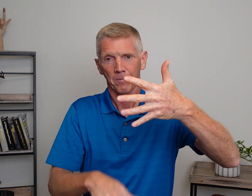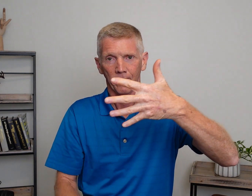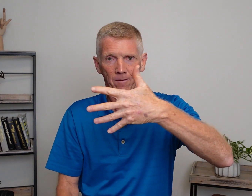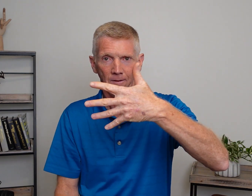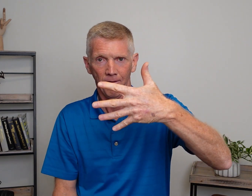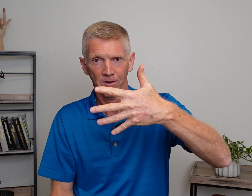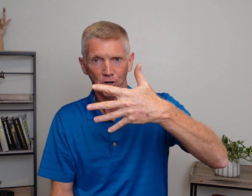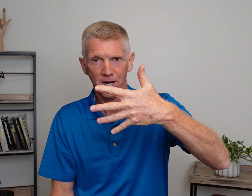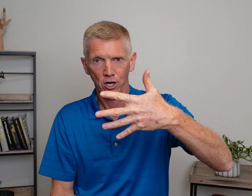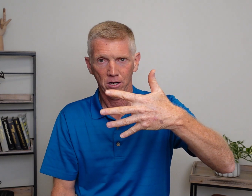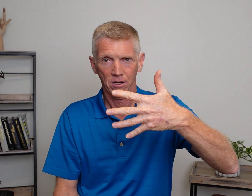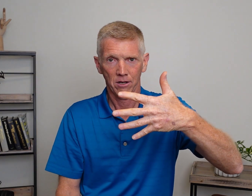Start here.